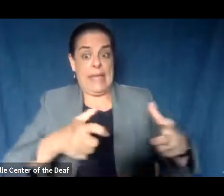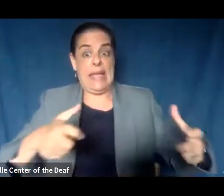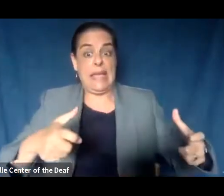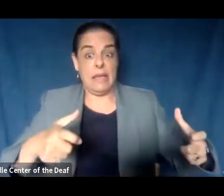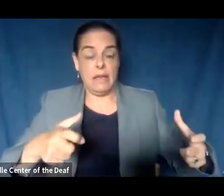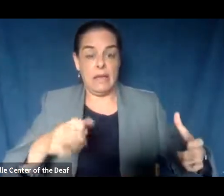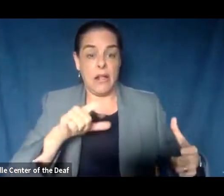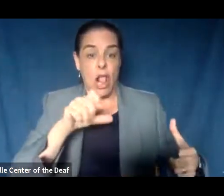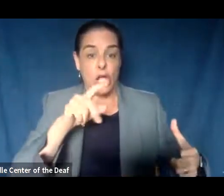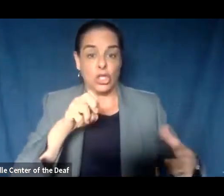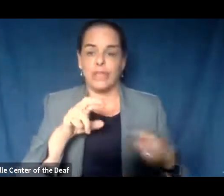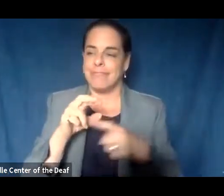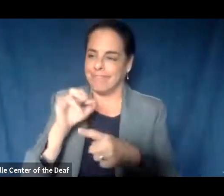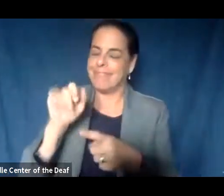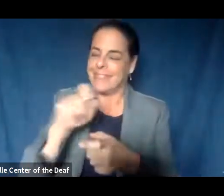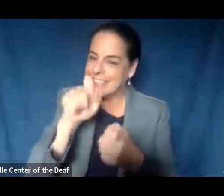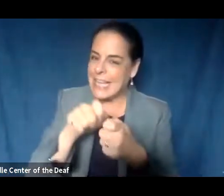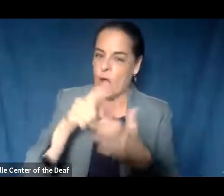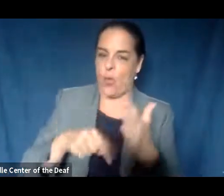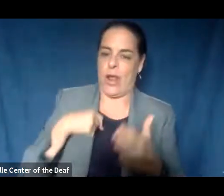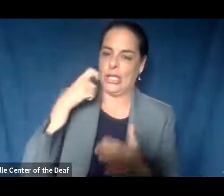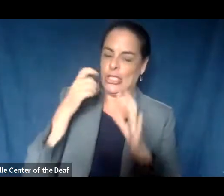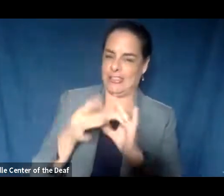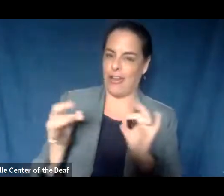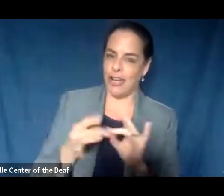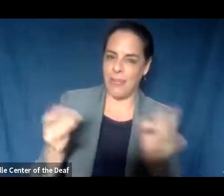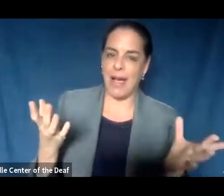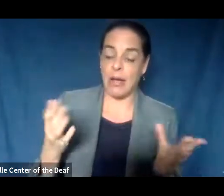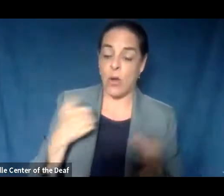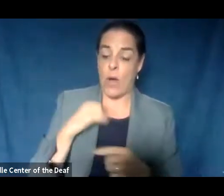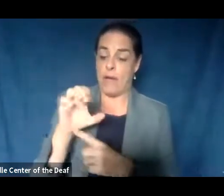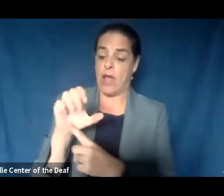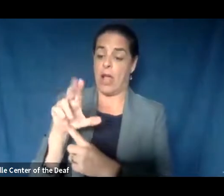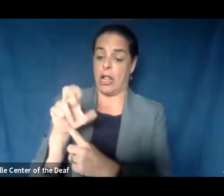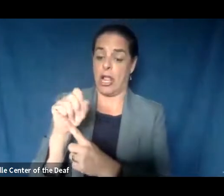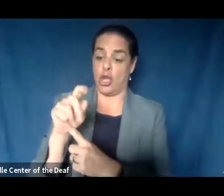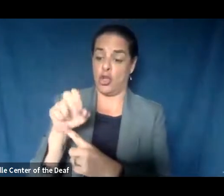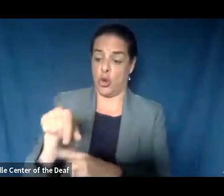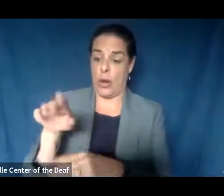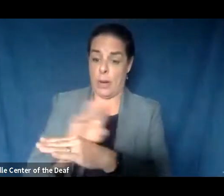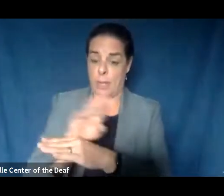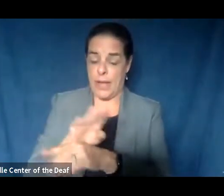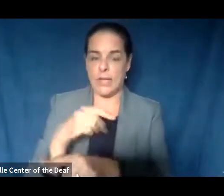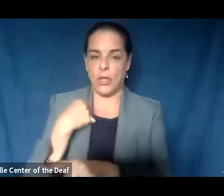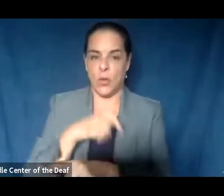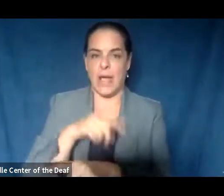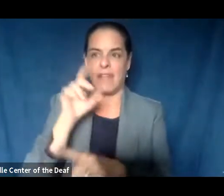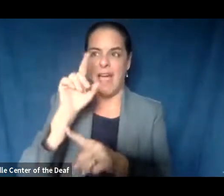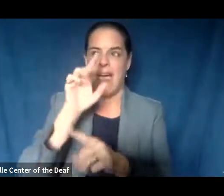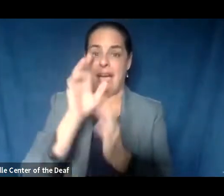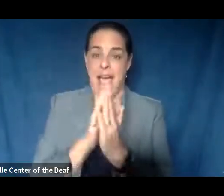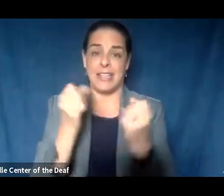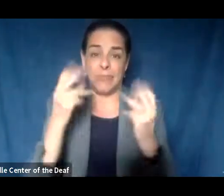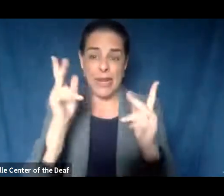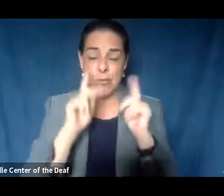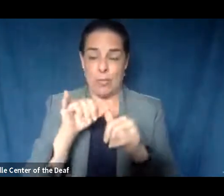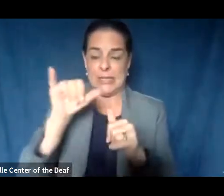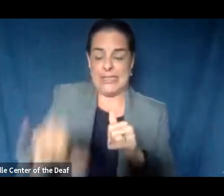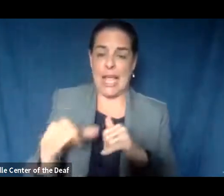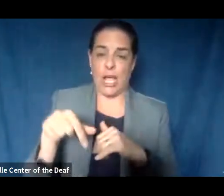exactly what I just talked about. So when we have a cluster to business, we actually have to ask a lot of people to stay in quarantine.